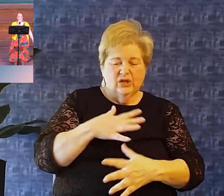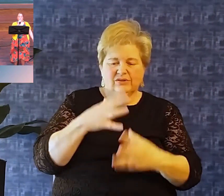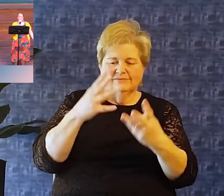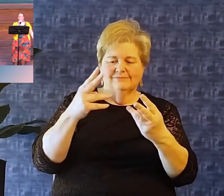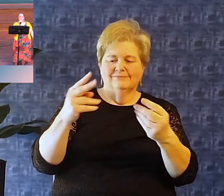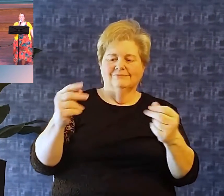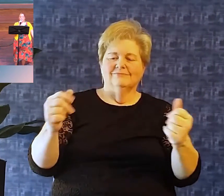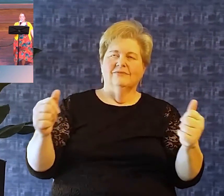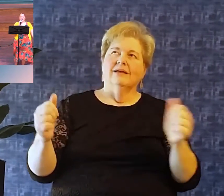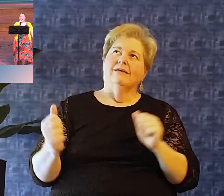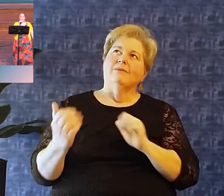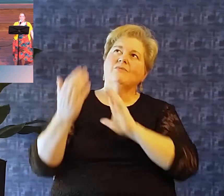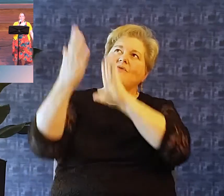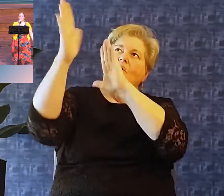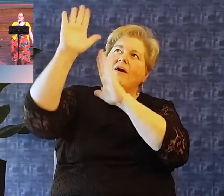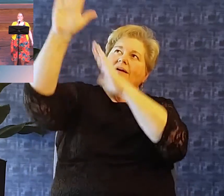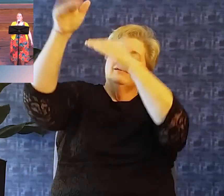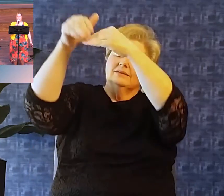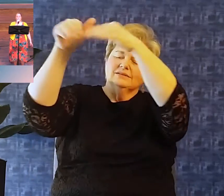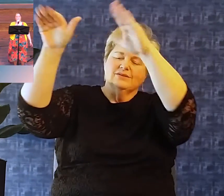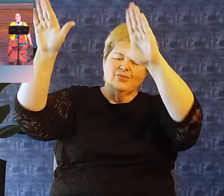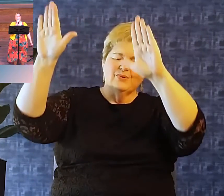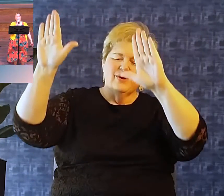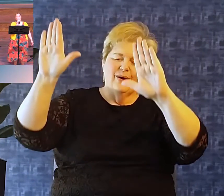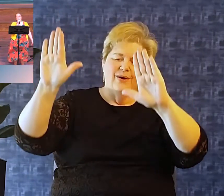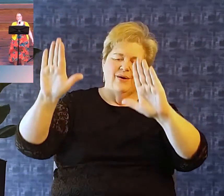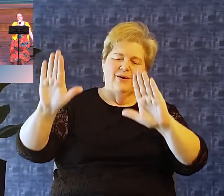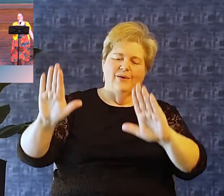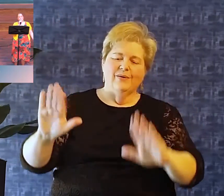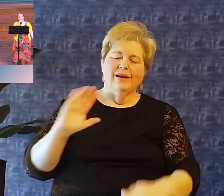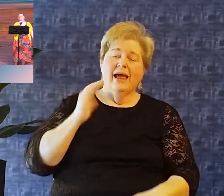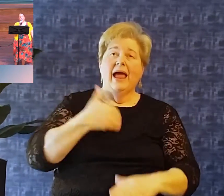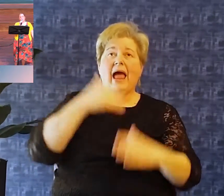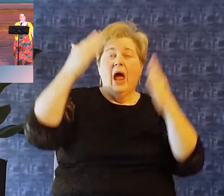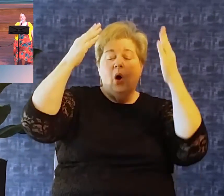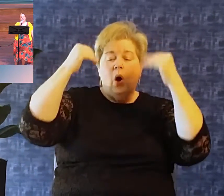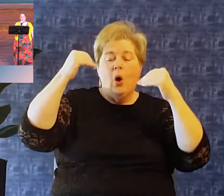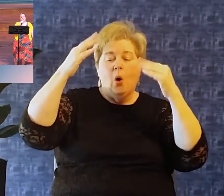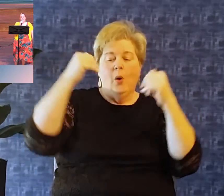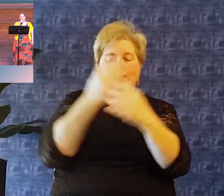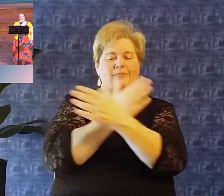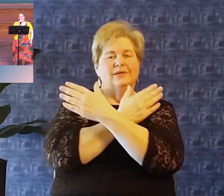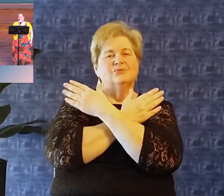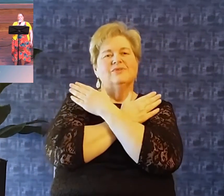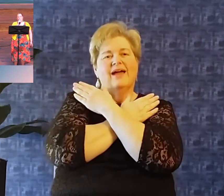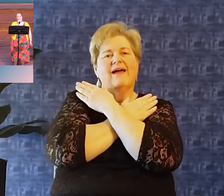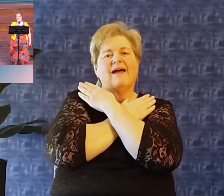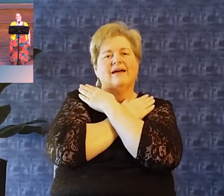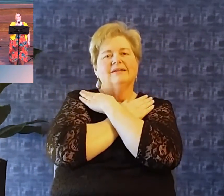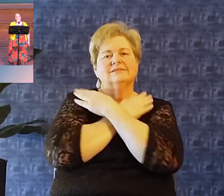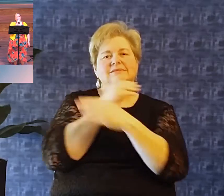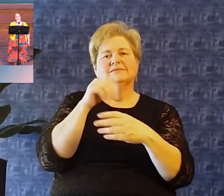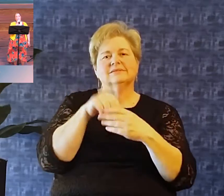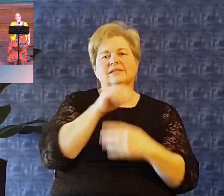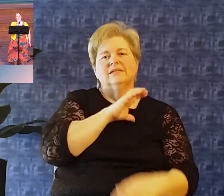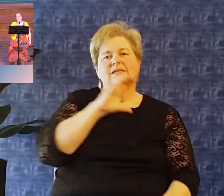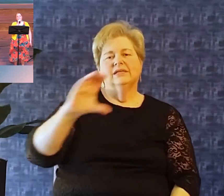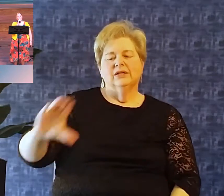fears feed beneath his throne Our hope and rest